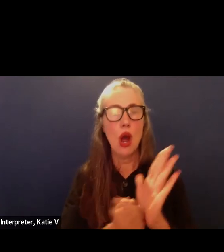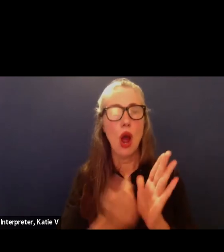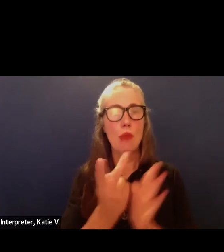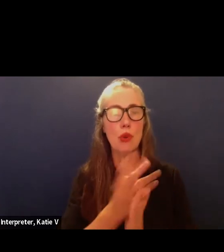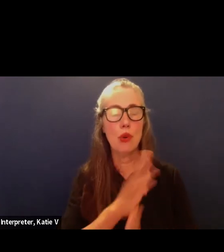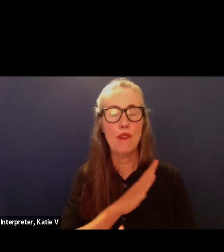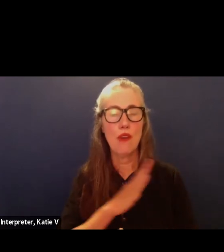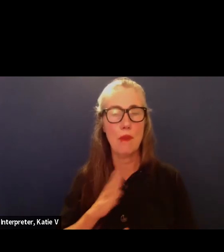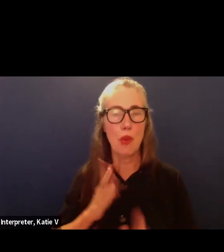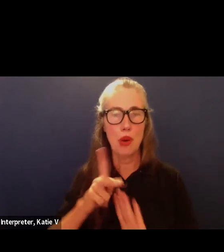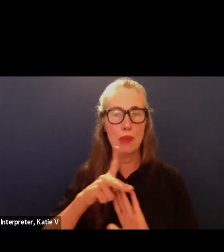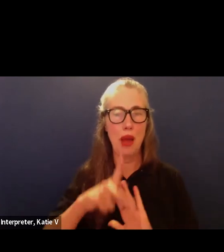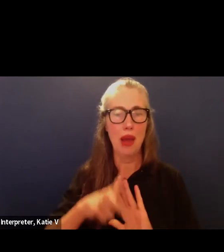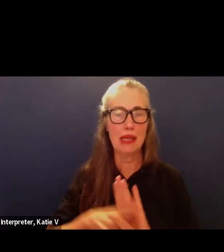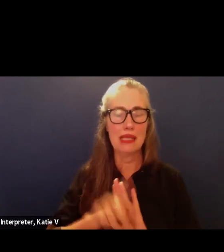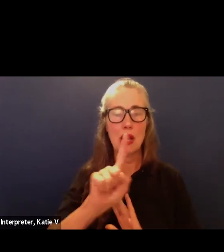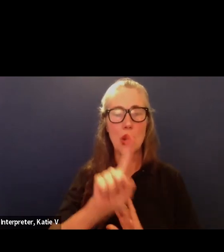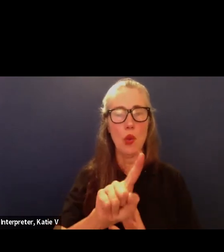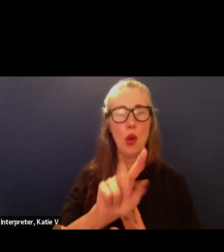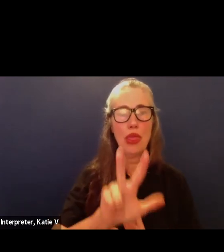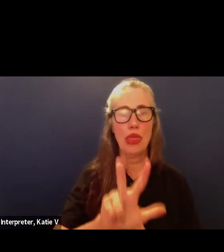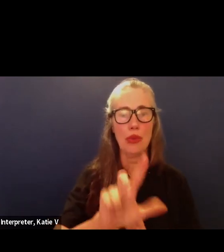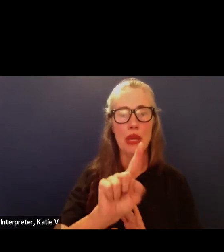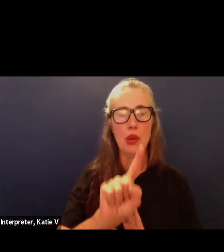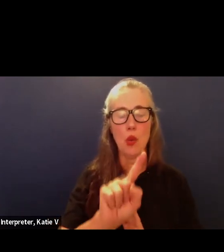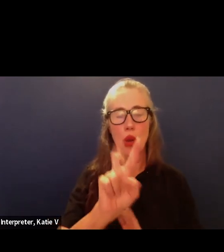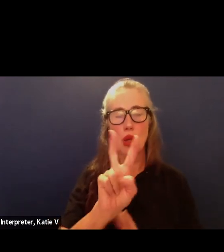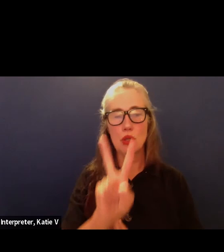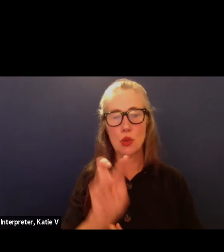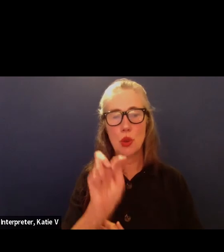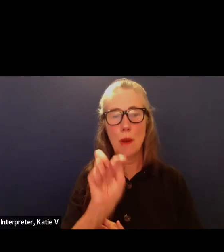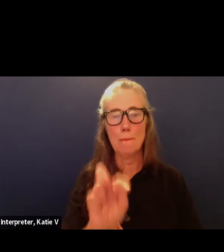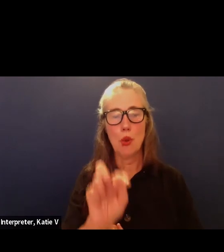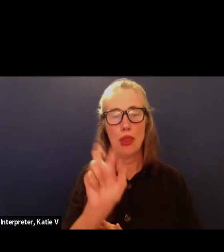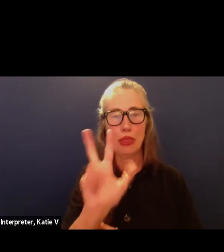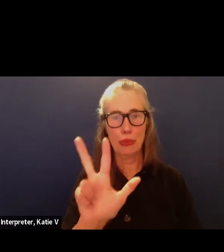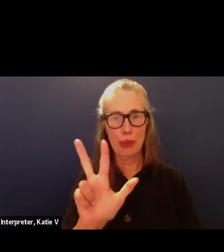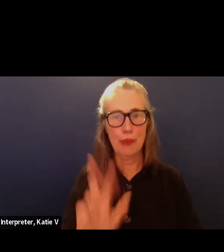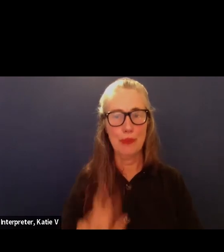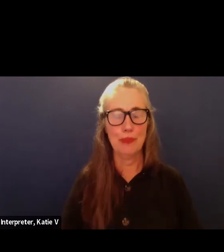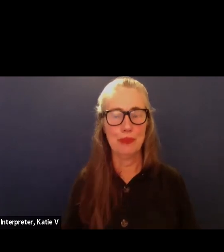1312.3.